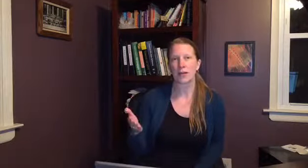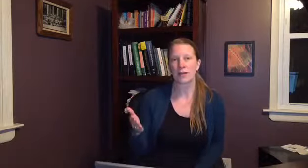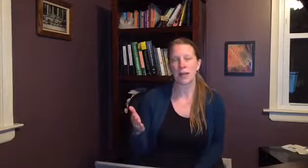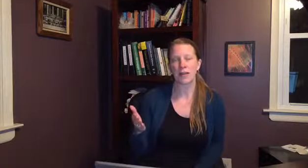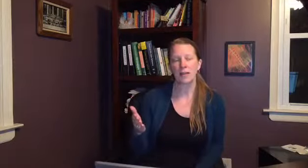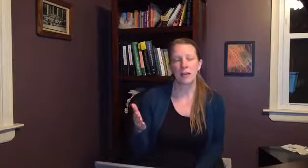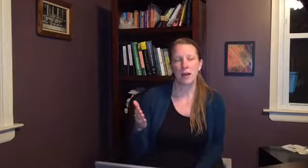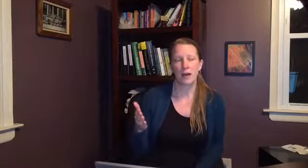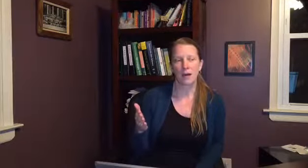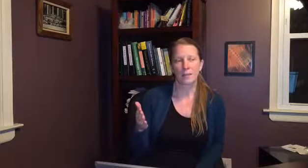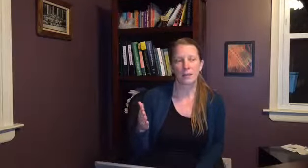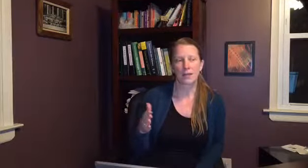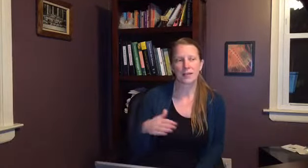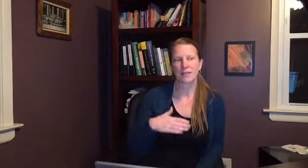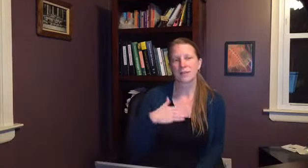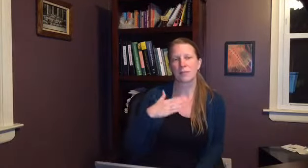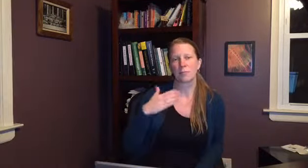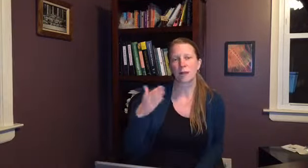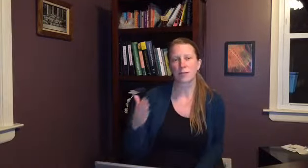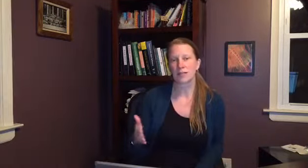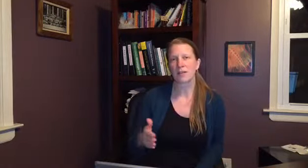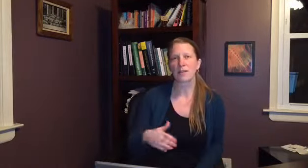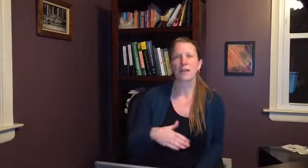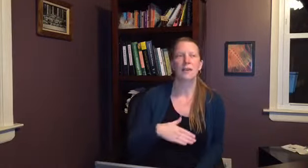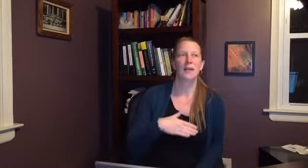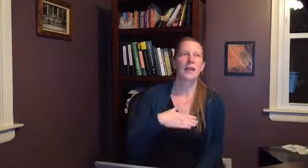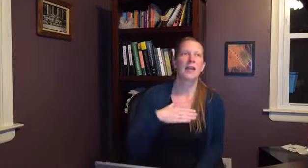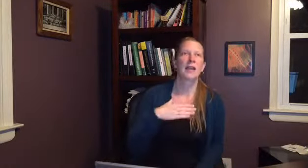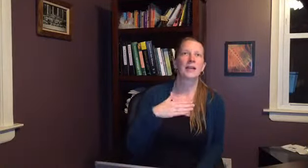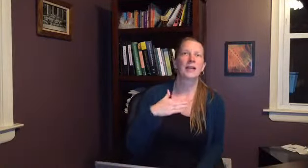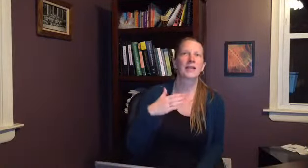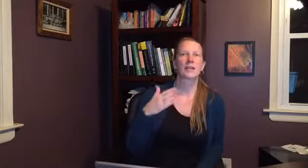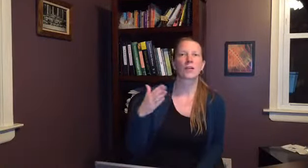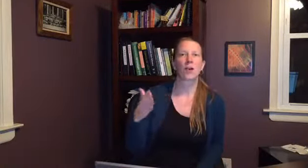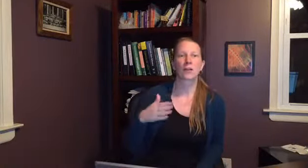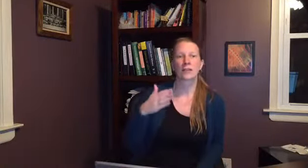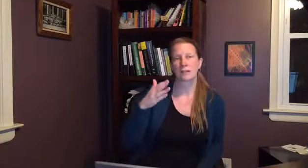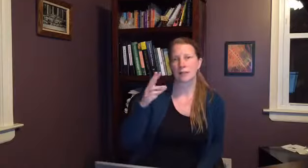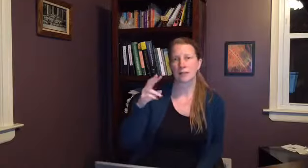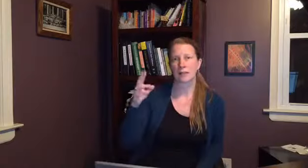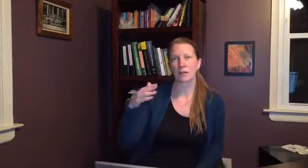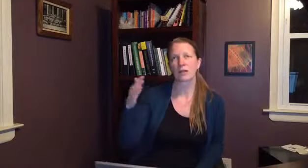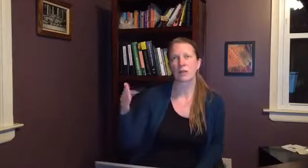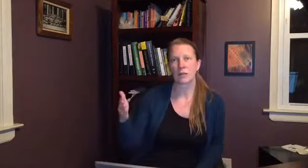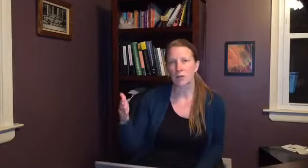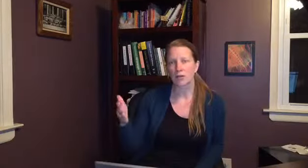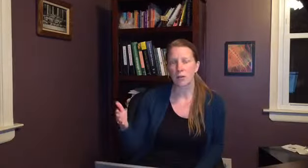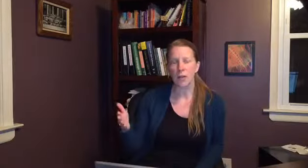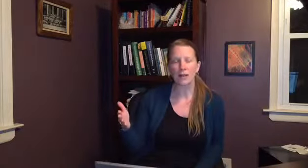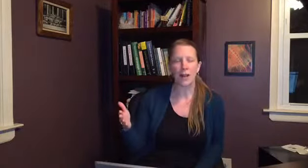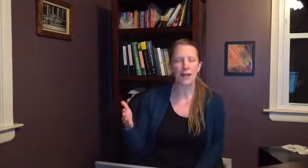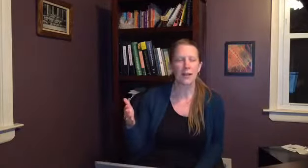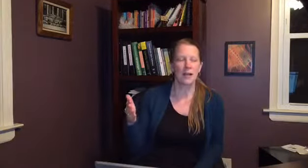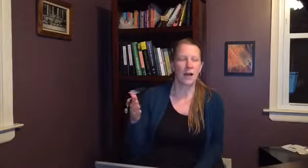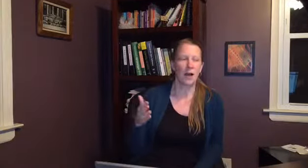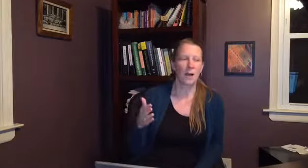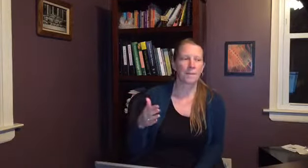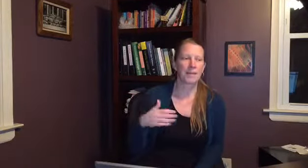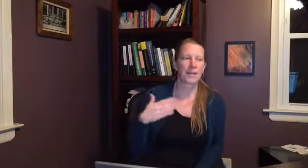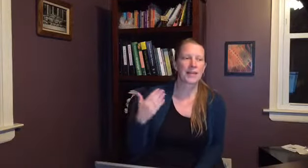to say um because it's the prevalence of it and it doesn't cause necessarily long-term sequelae um but i